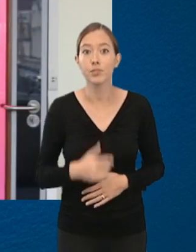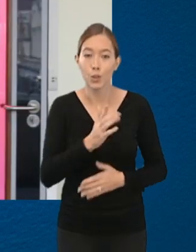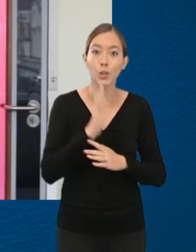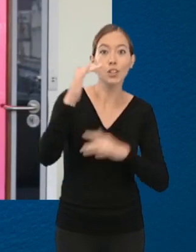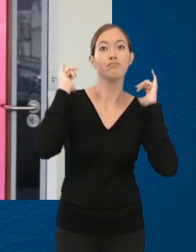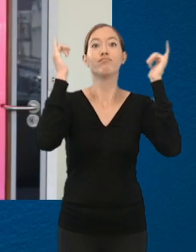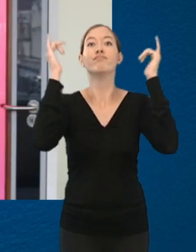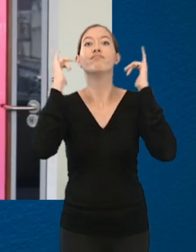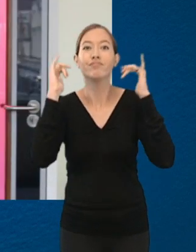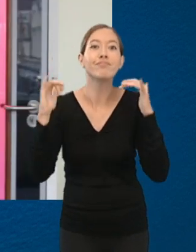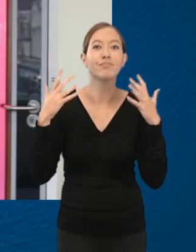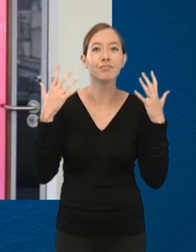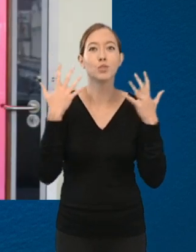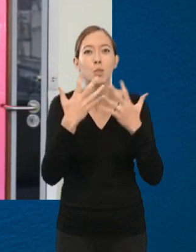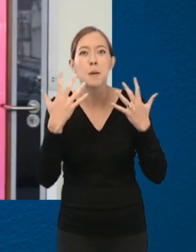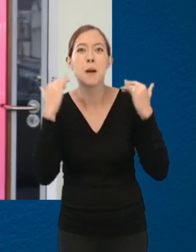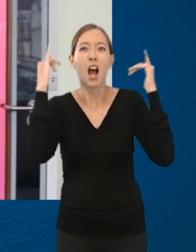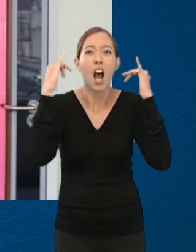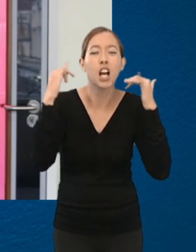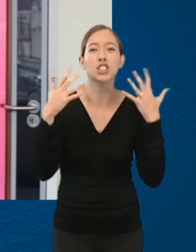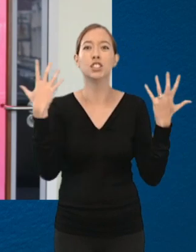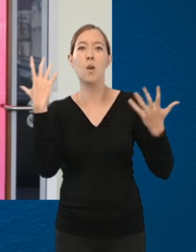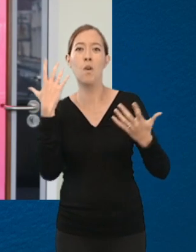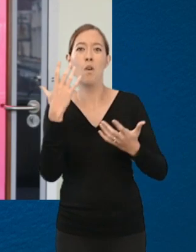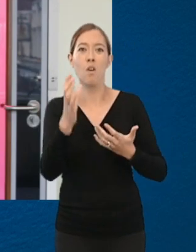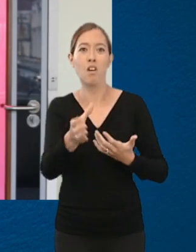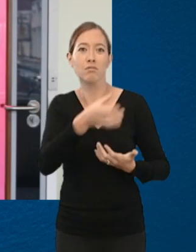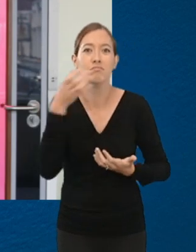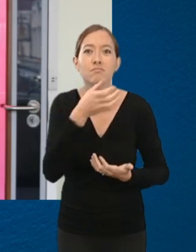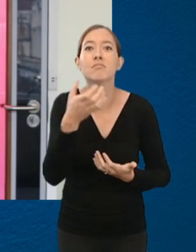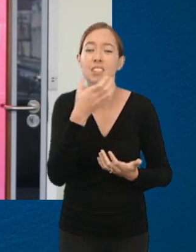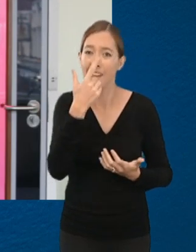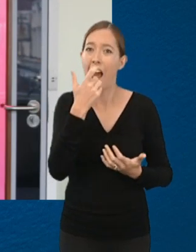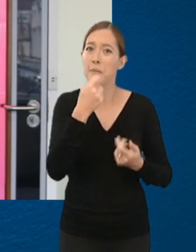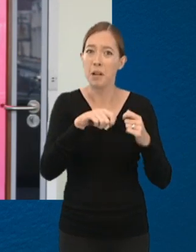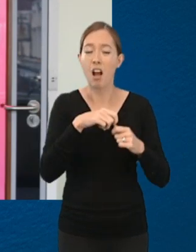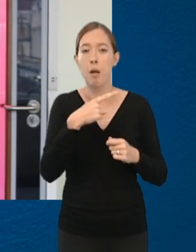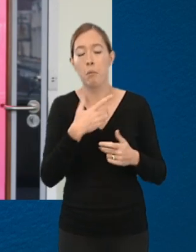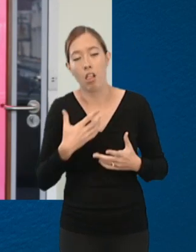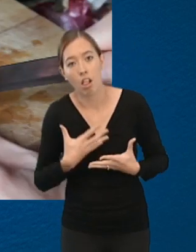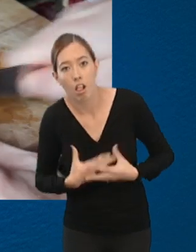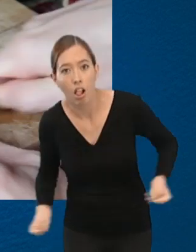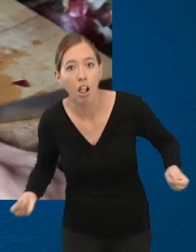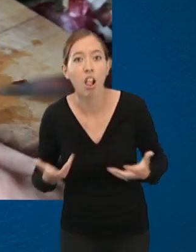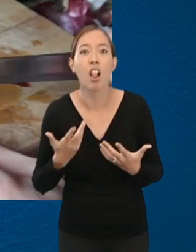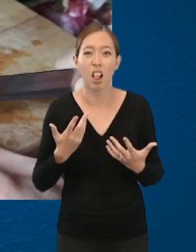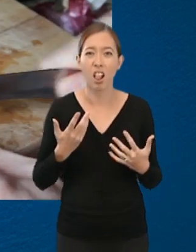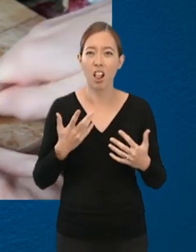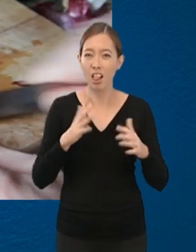a lot or too much socialising or clubbing or drinking does make you really run down and so just